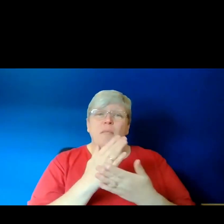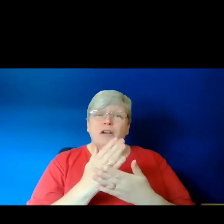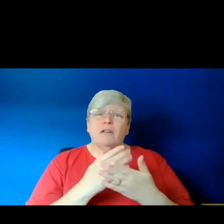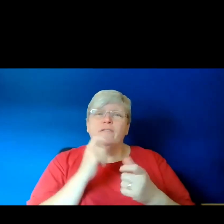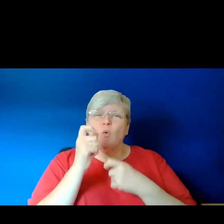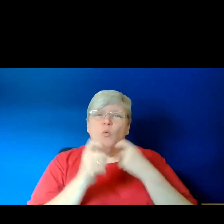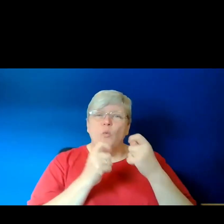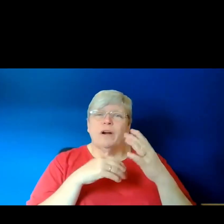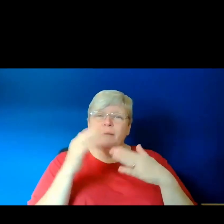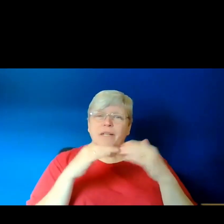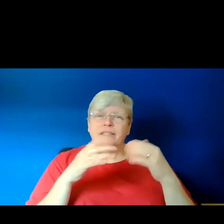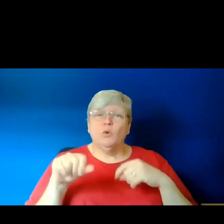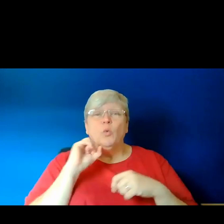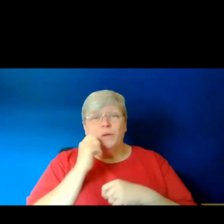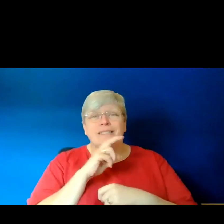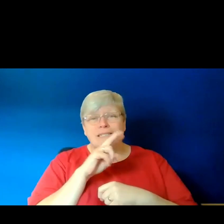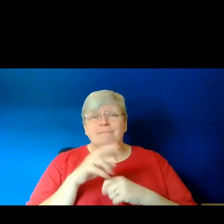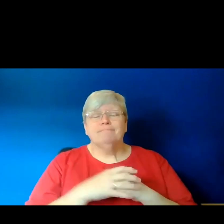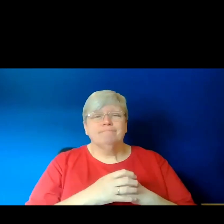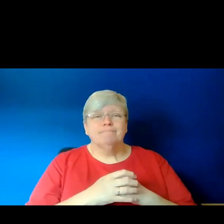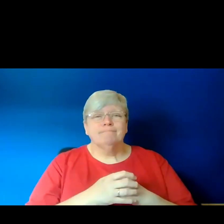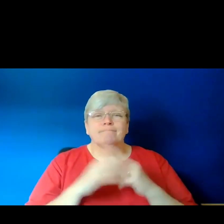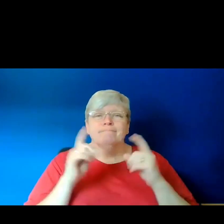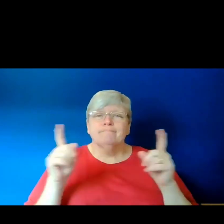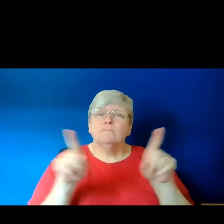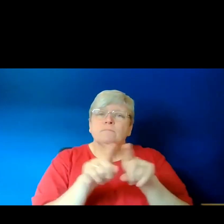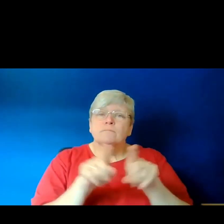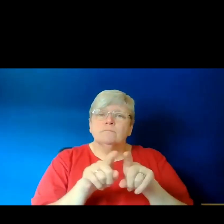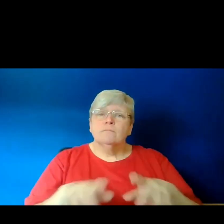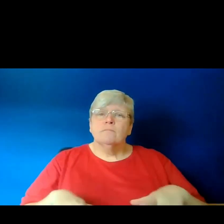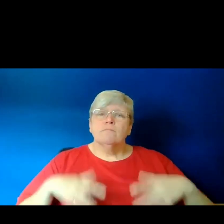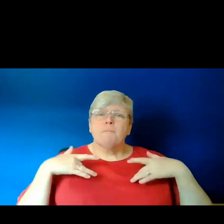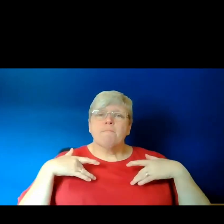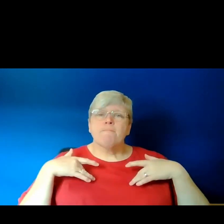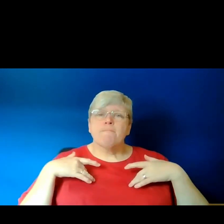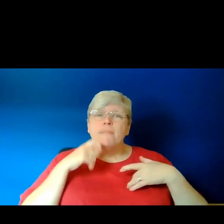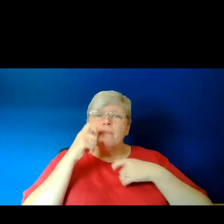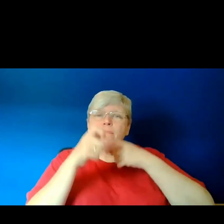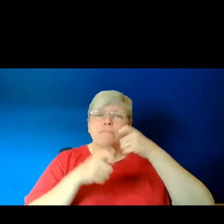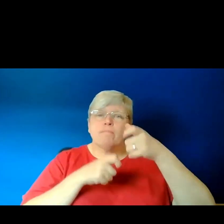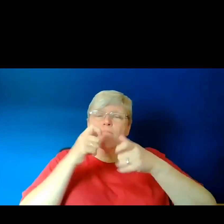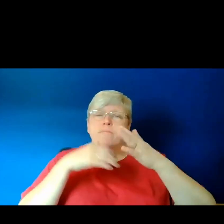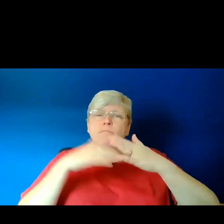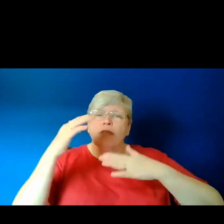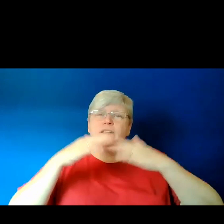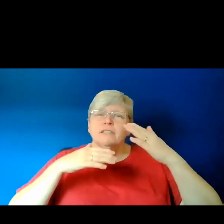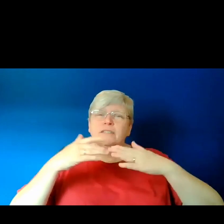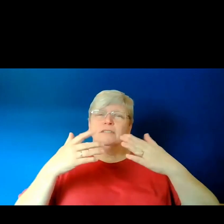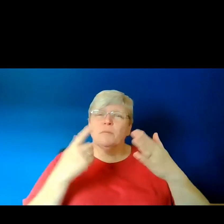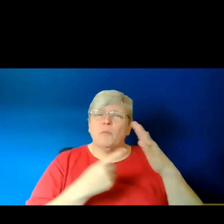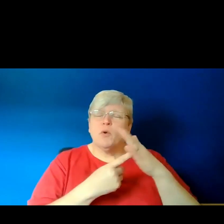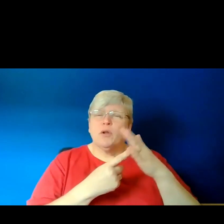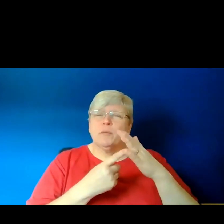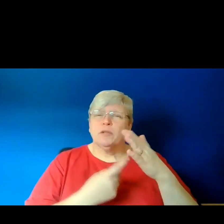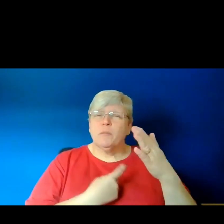as you'll see. However I also think that world building is really important with more personal or